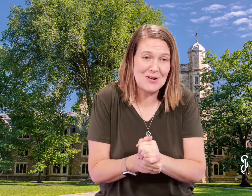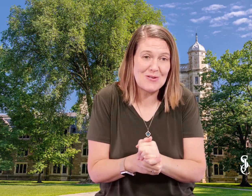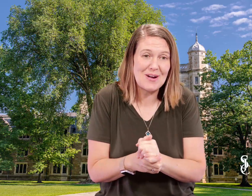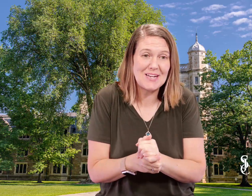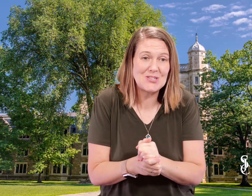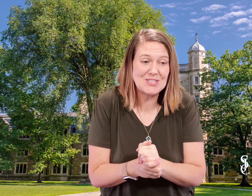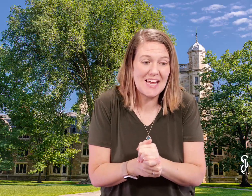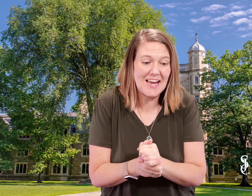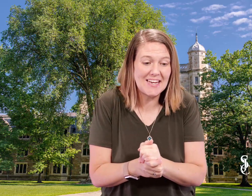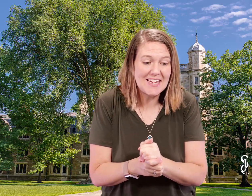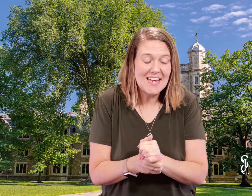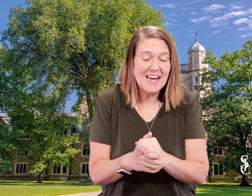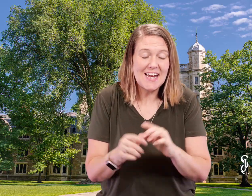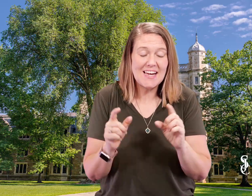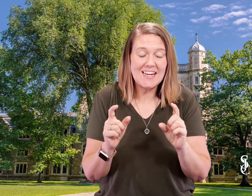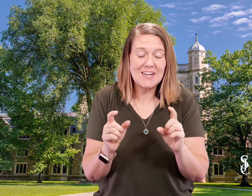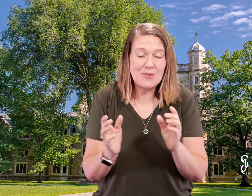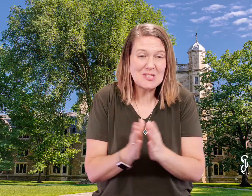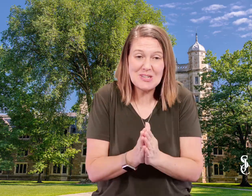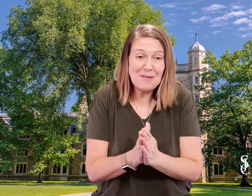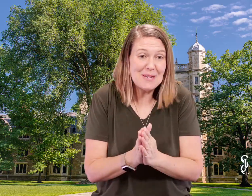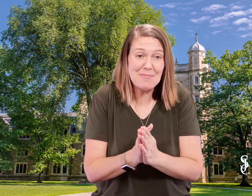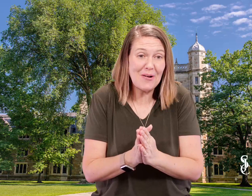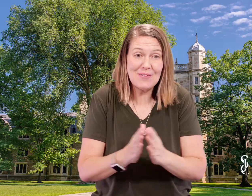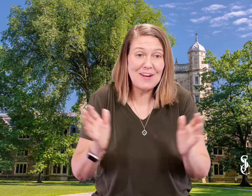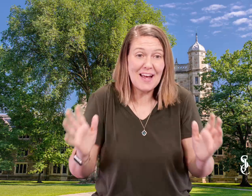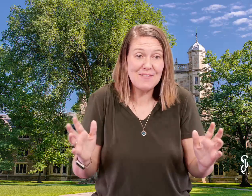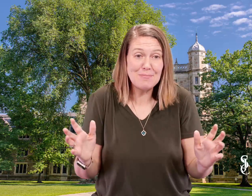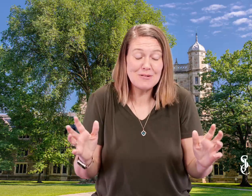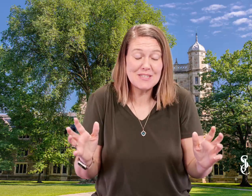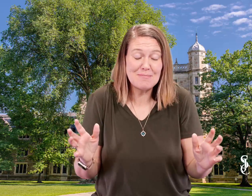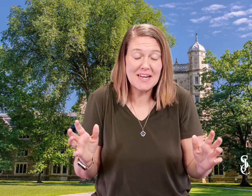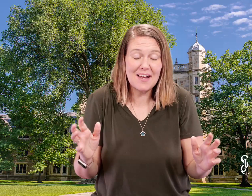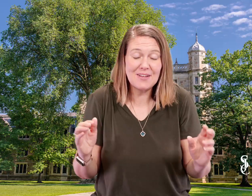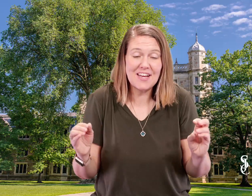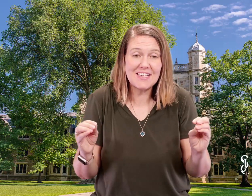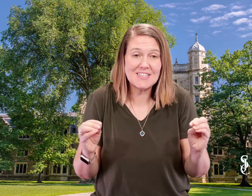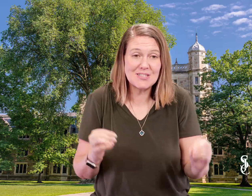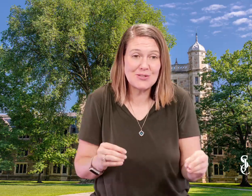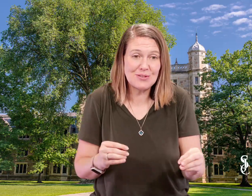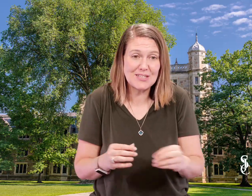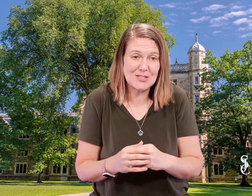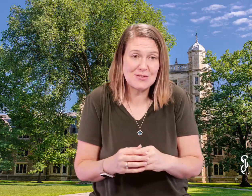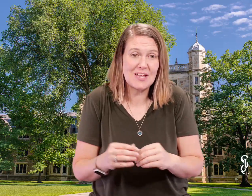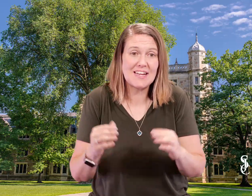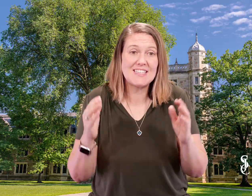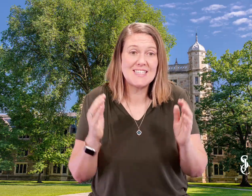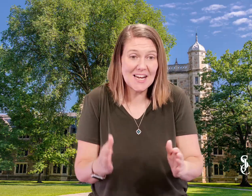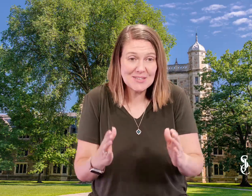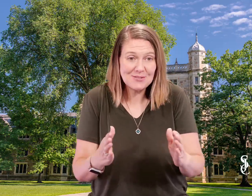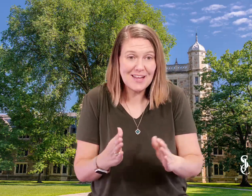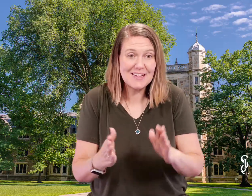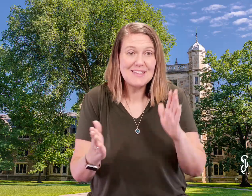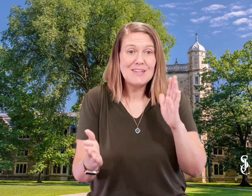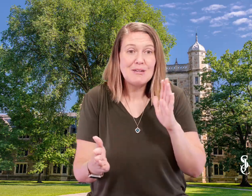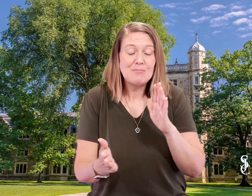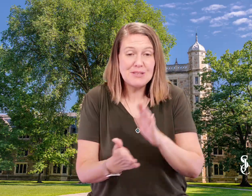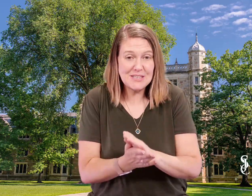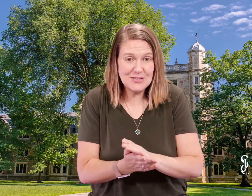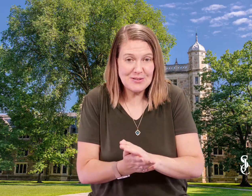I just had a question come in about if I haven't posted my outline, is it too late to do that? It's not too late. Please do that.